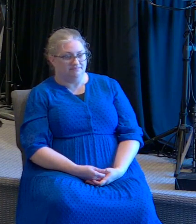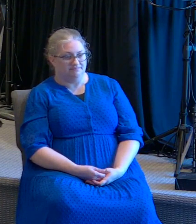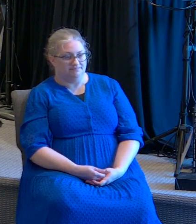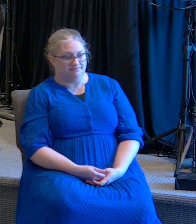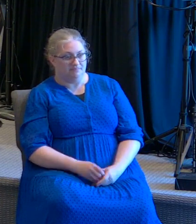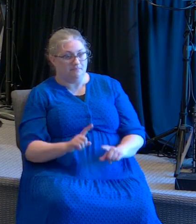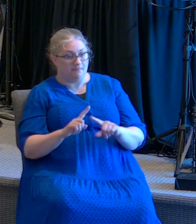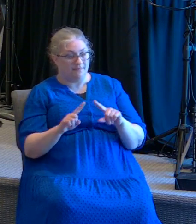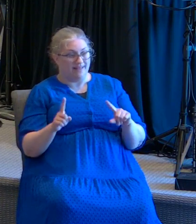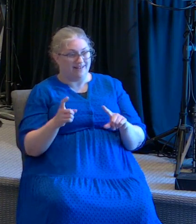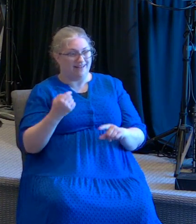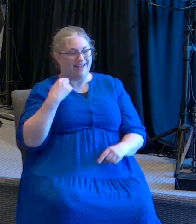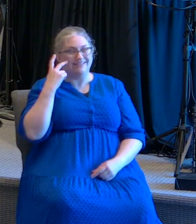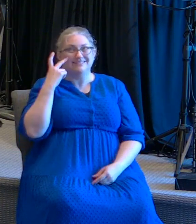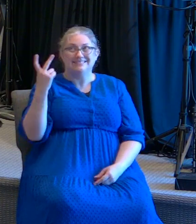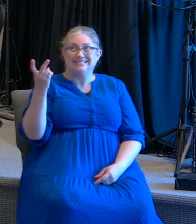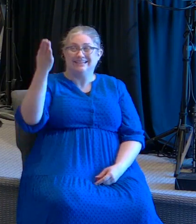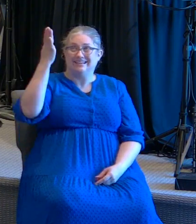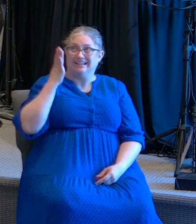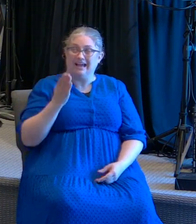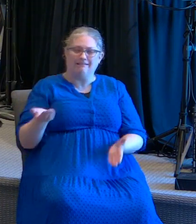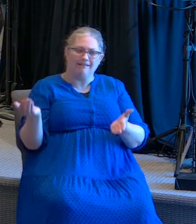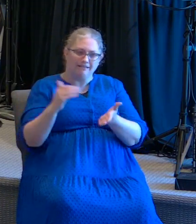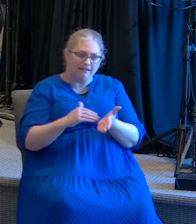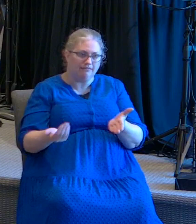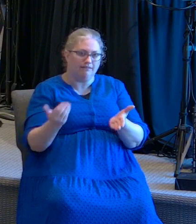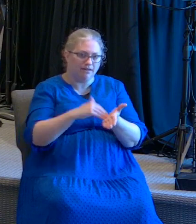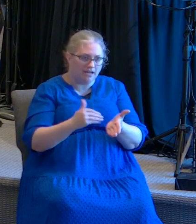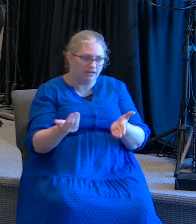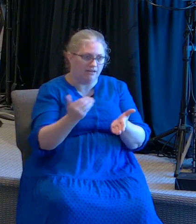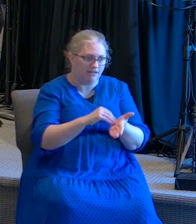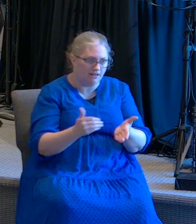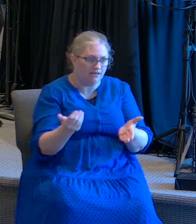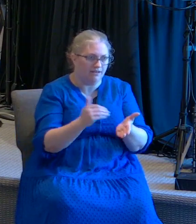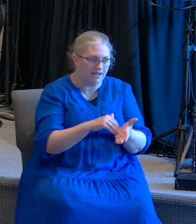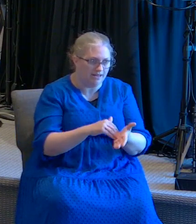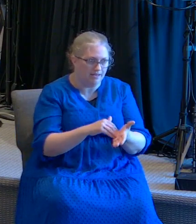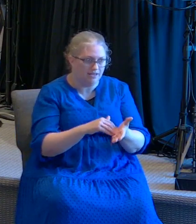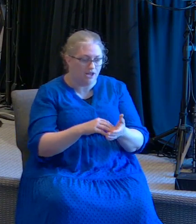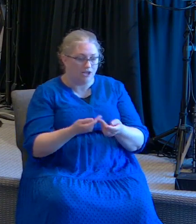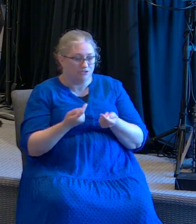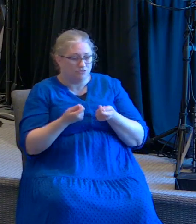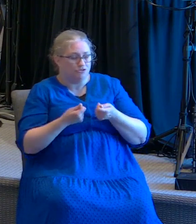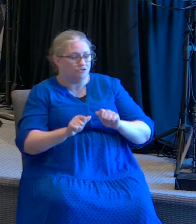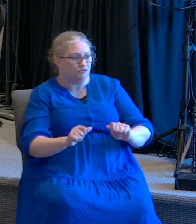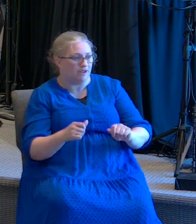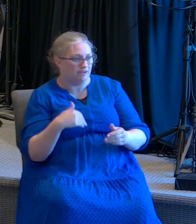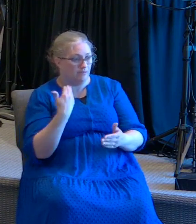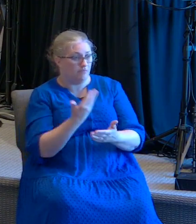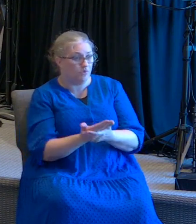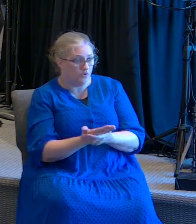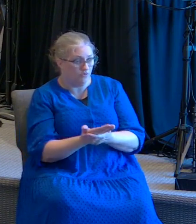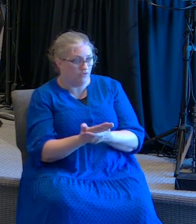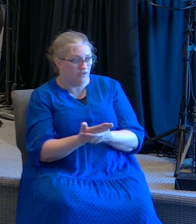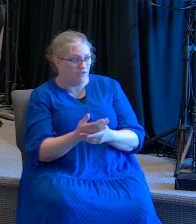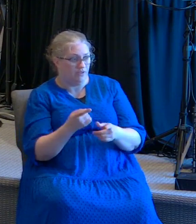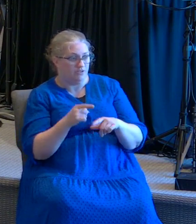but I see a god that over and over and over again is reaching and trying to prove to the people who he is